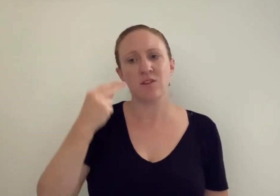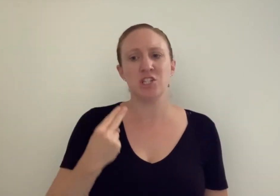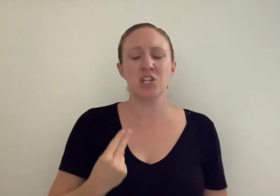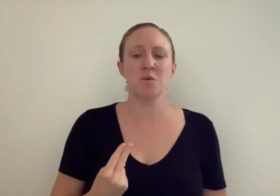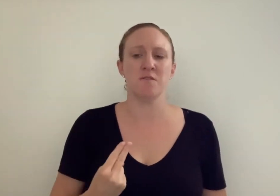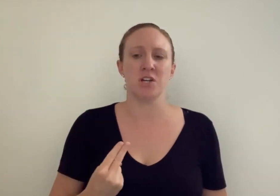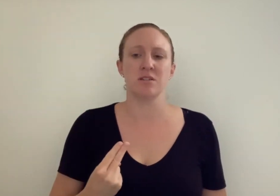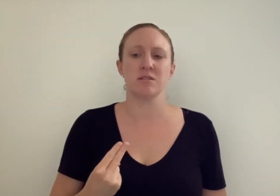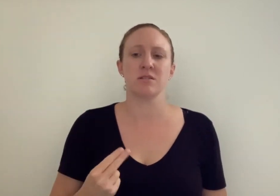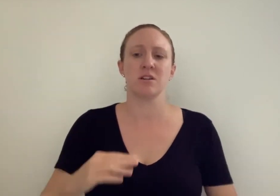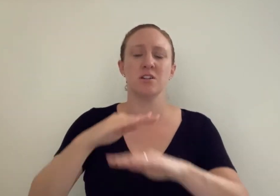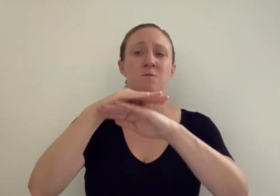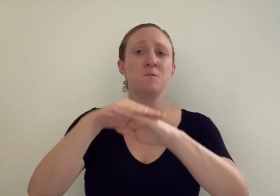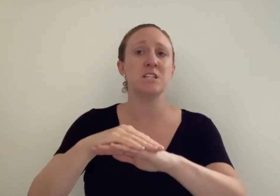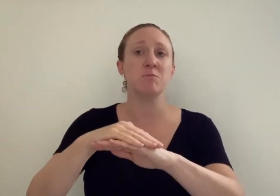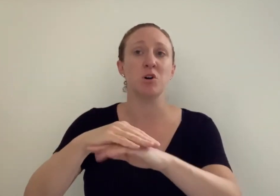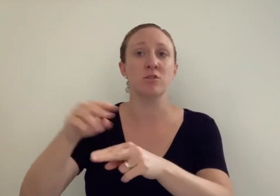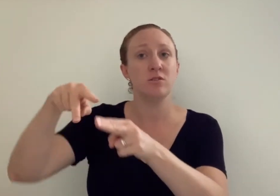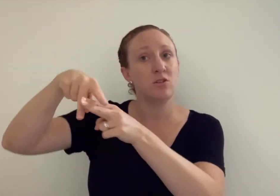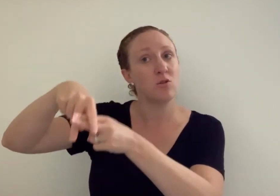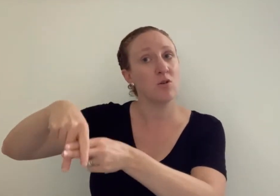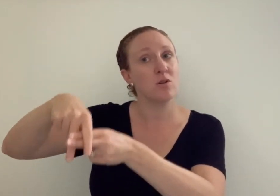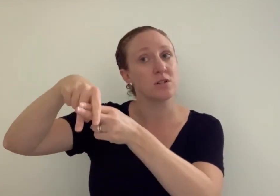the two of us could fit upon your horse.